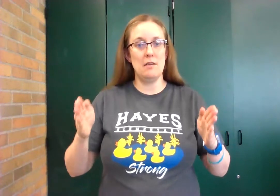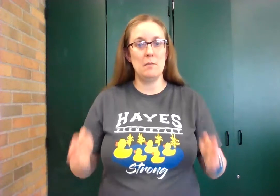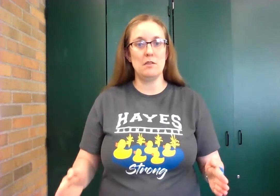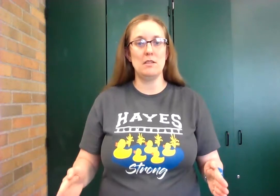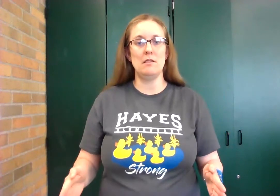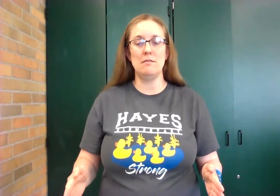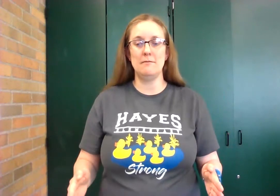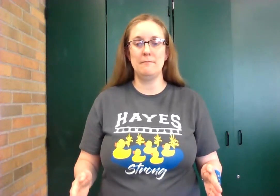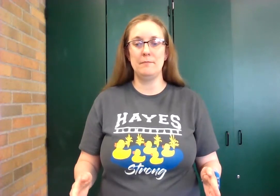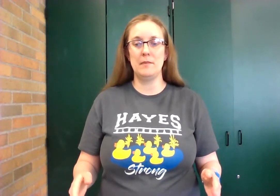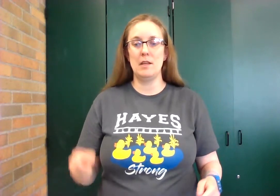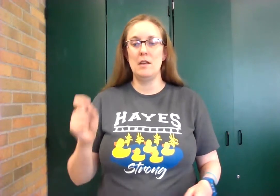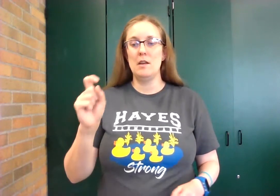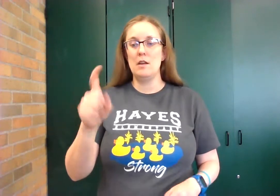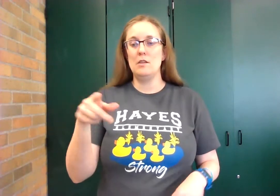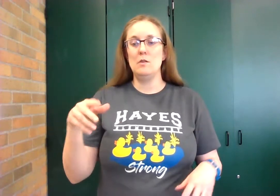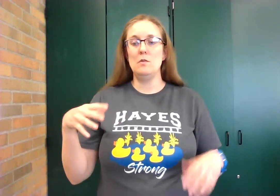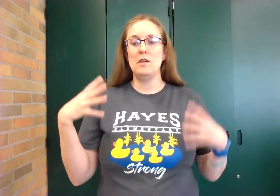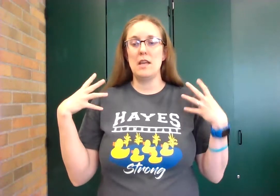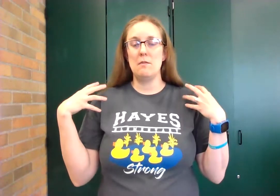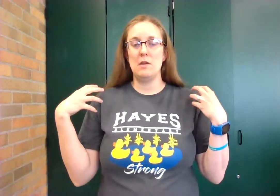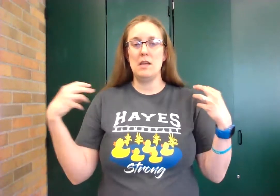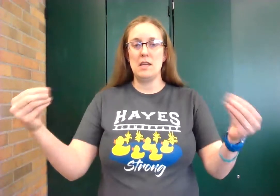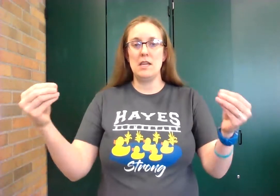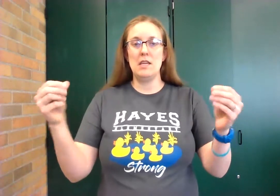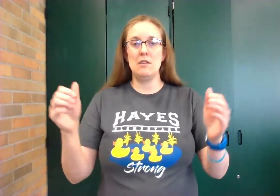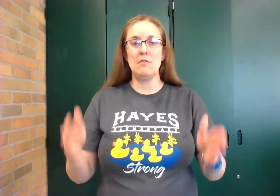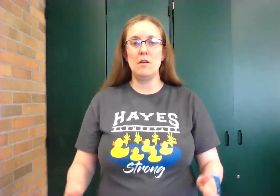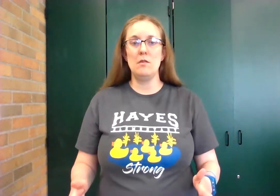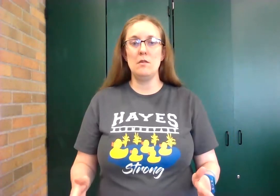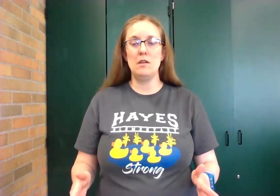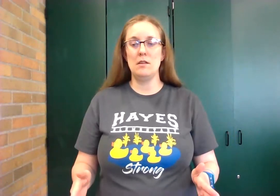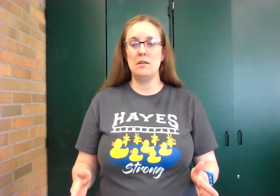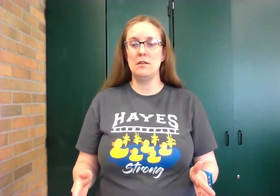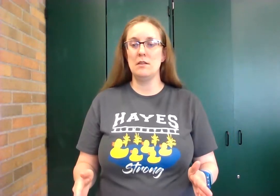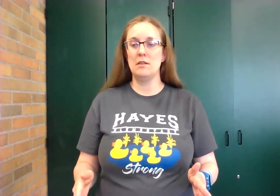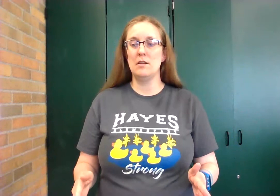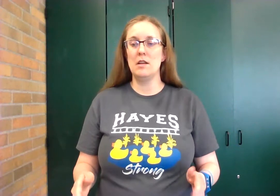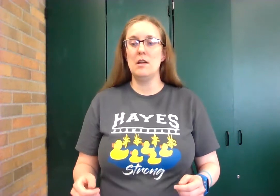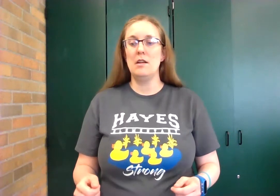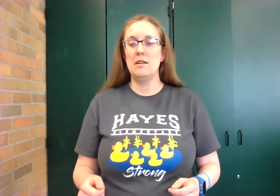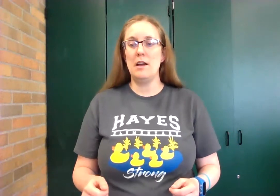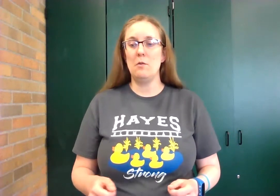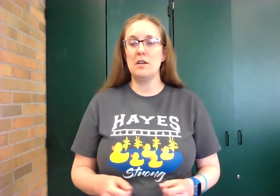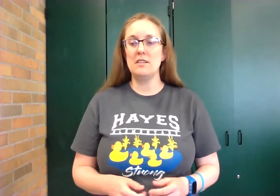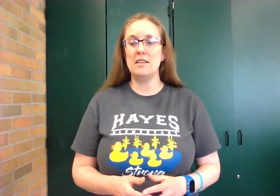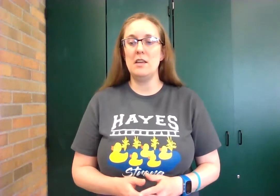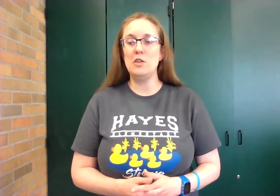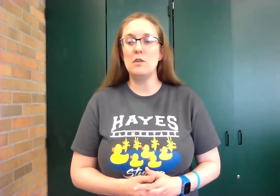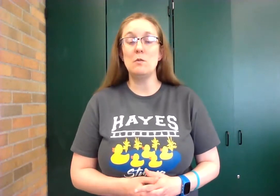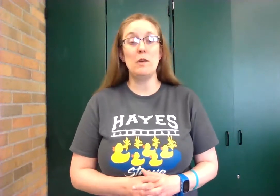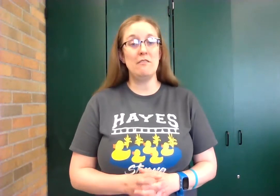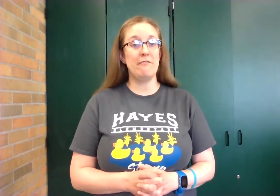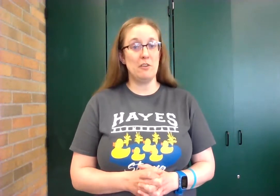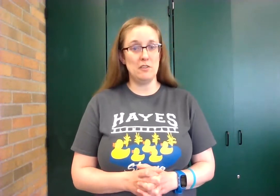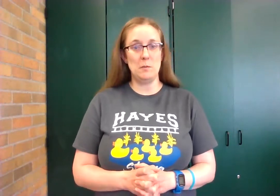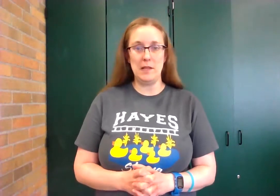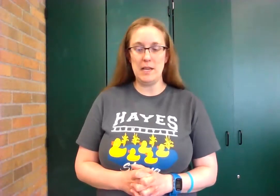person you can be a hero now we're gonna say you can win first place